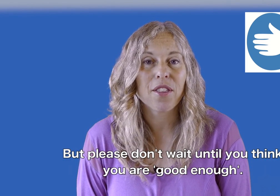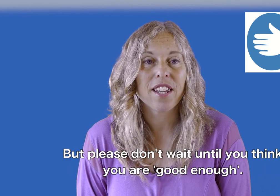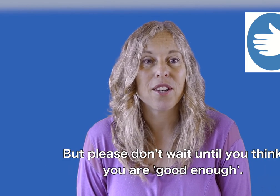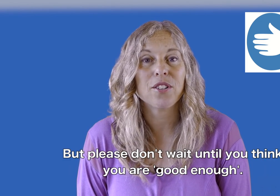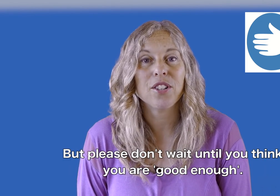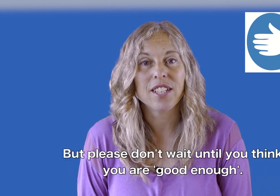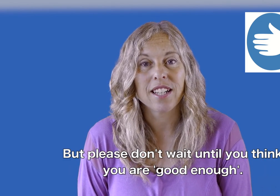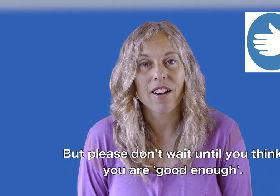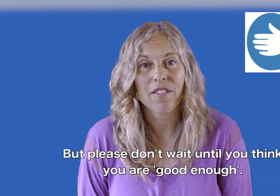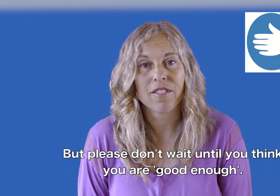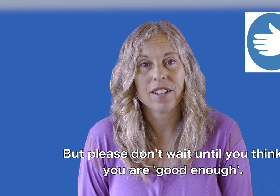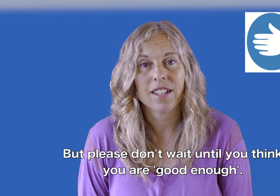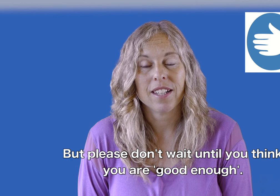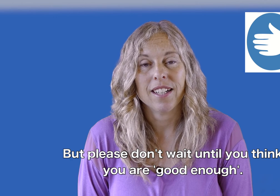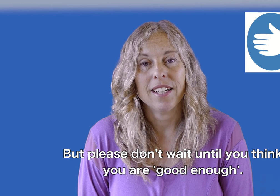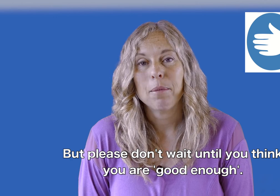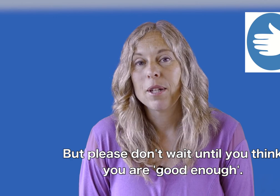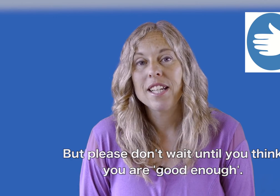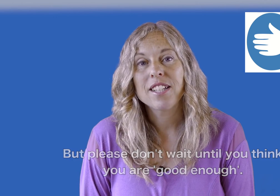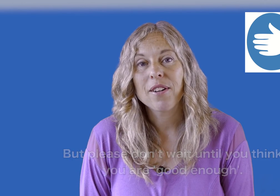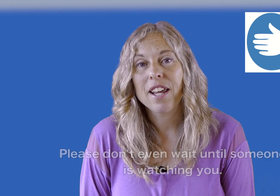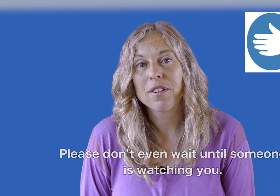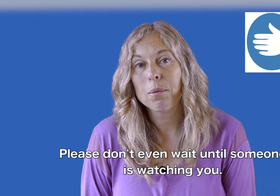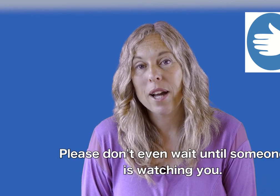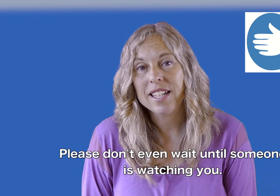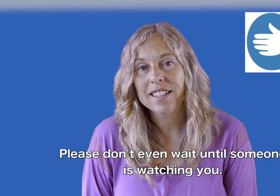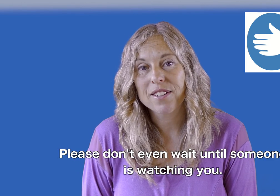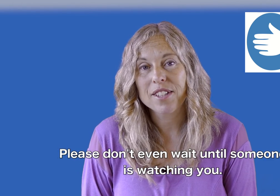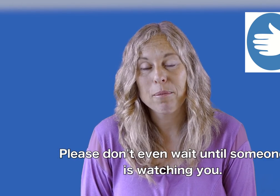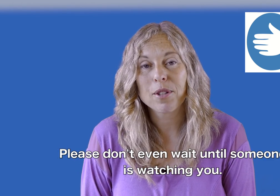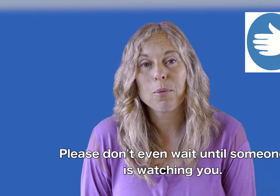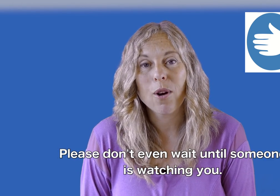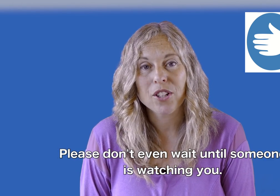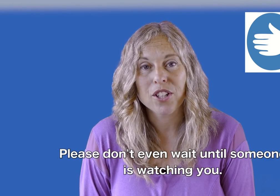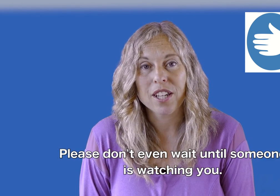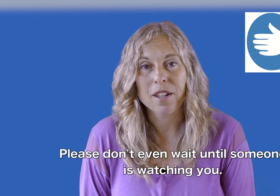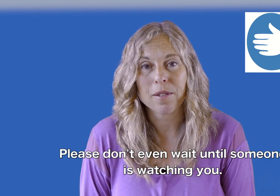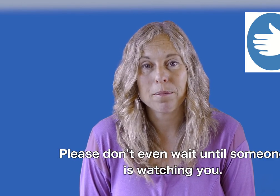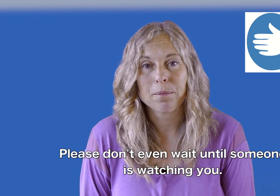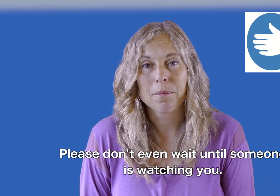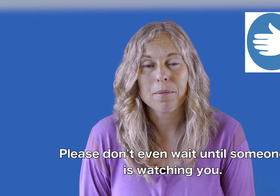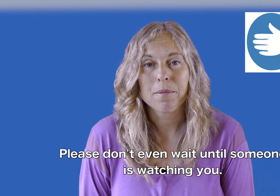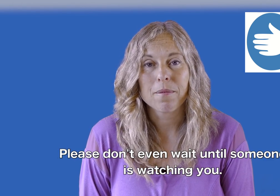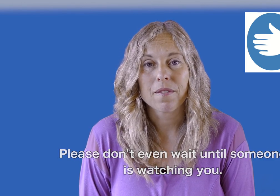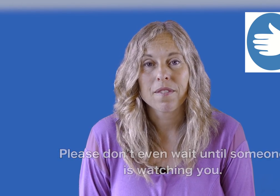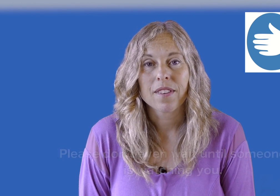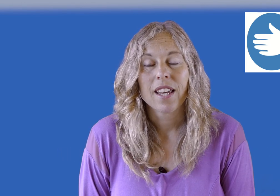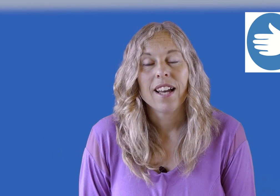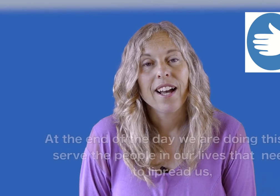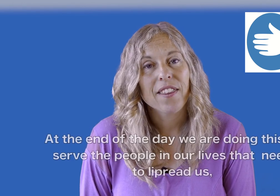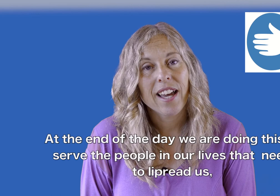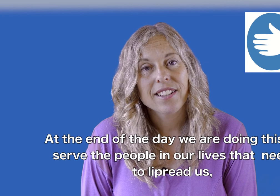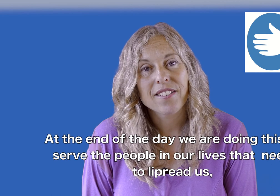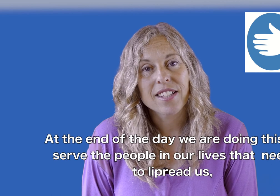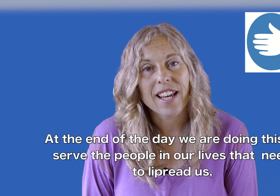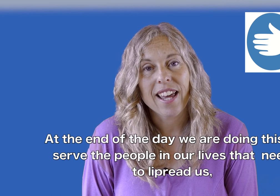think you're good enough please don't even wait until someone's watching you at the end of the day